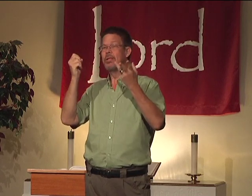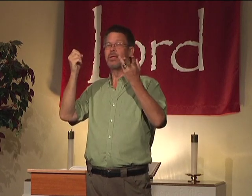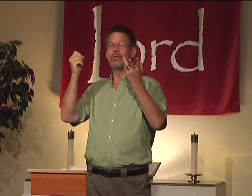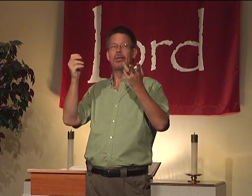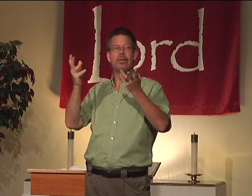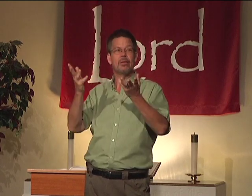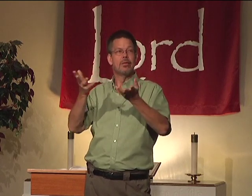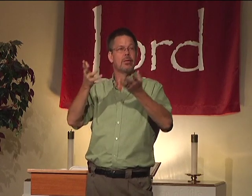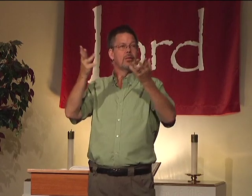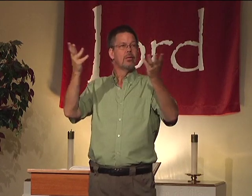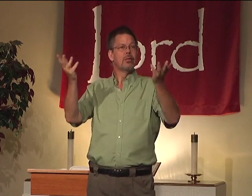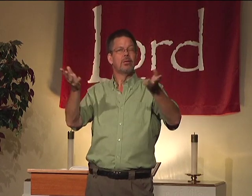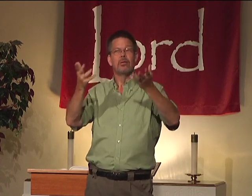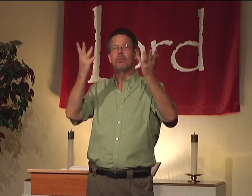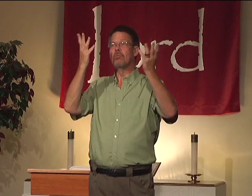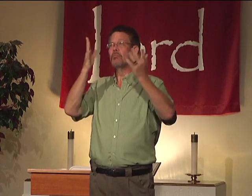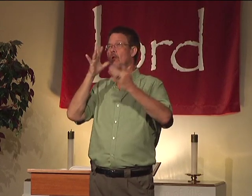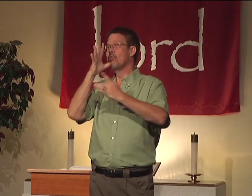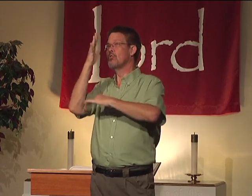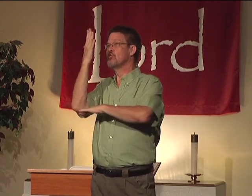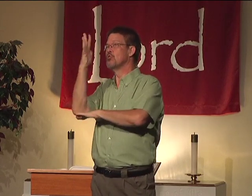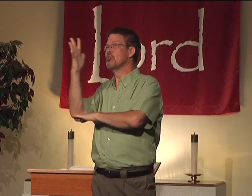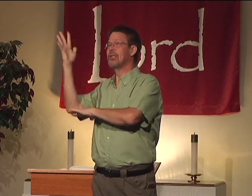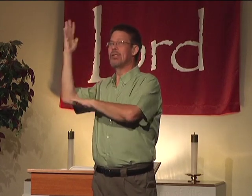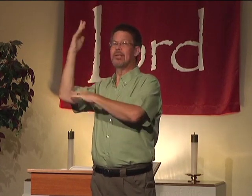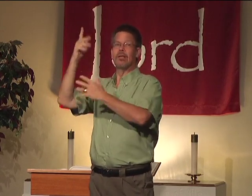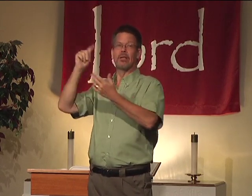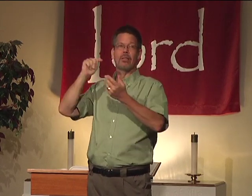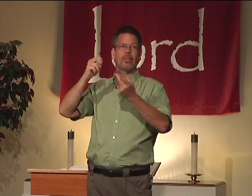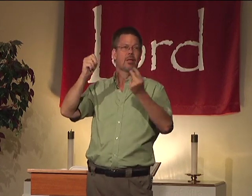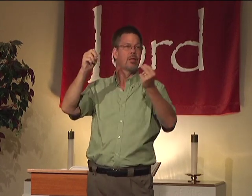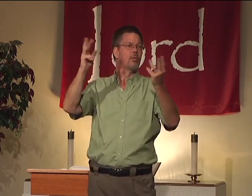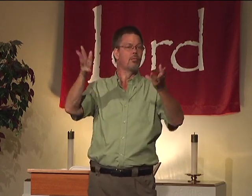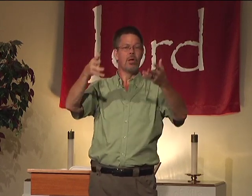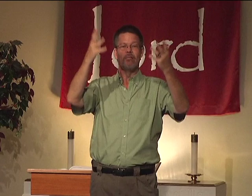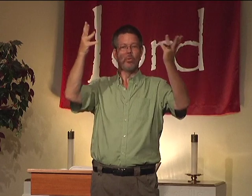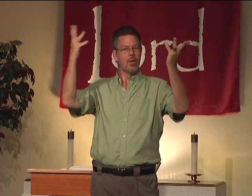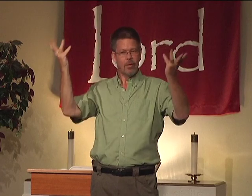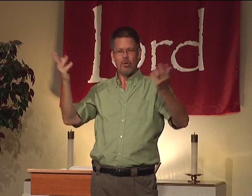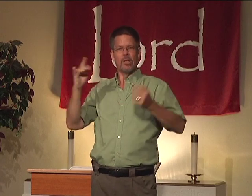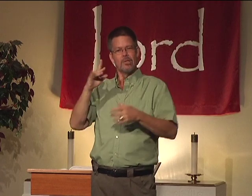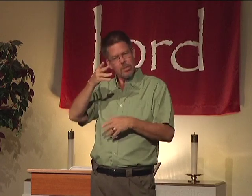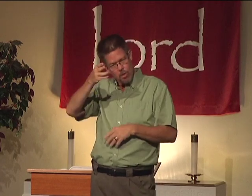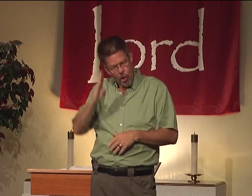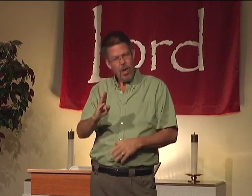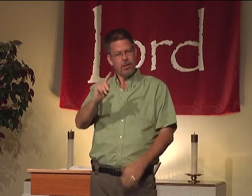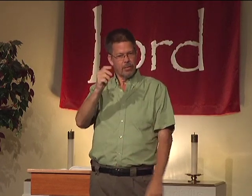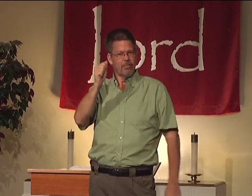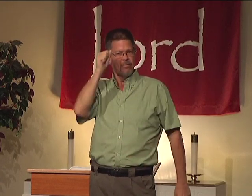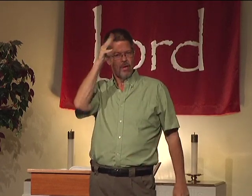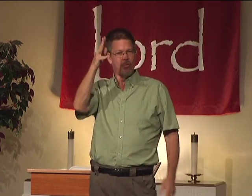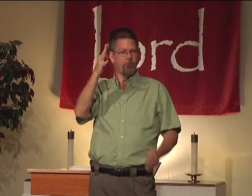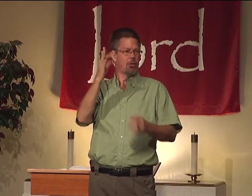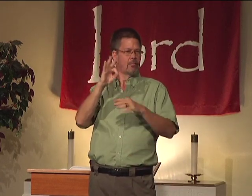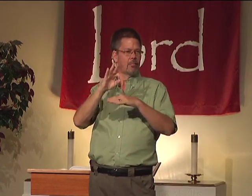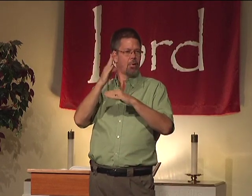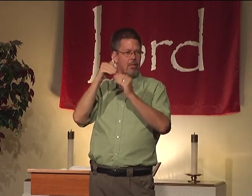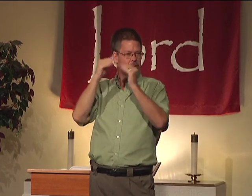to Mother Tree or whatever. We are praying to God the